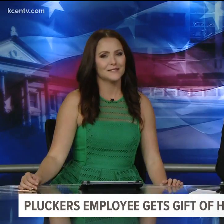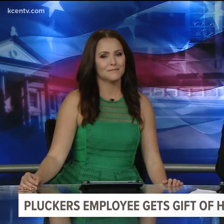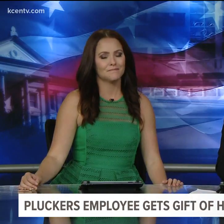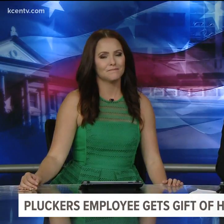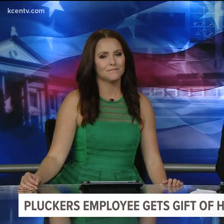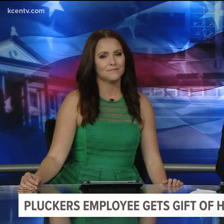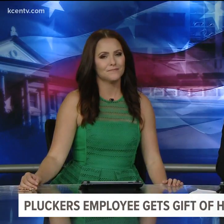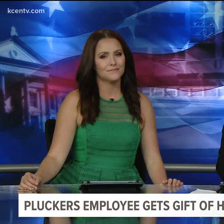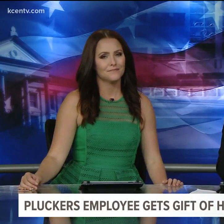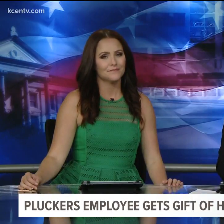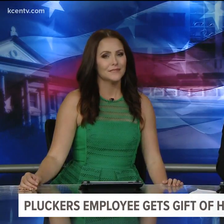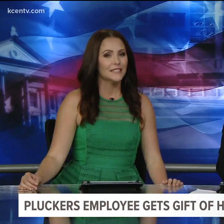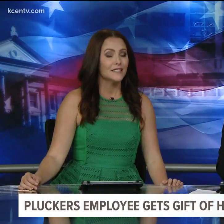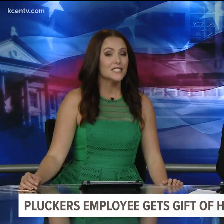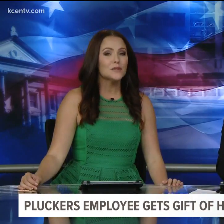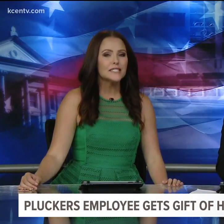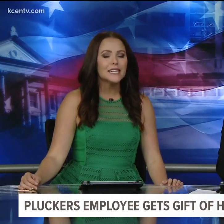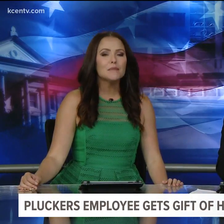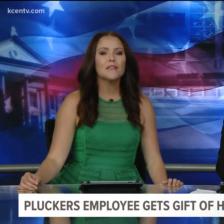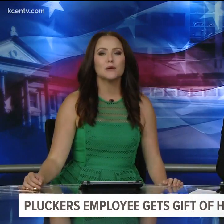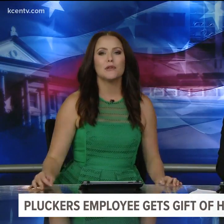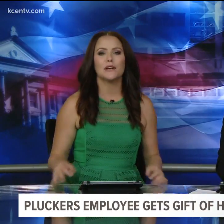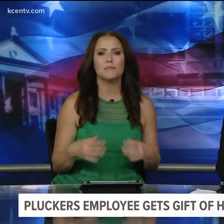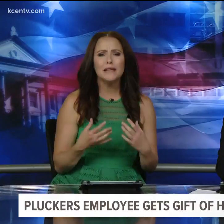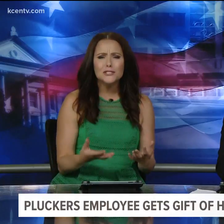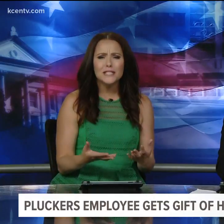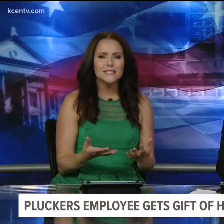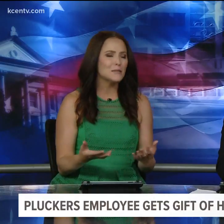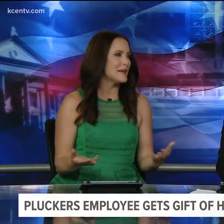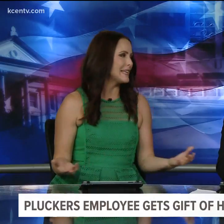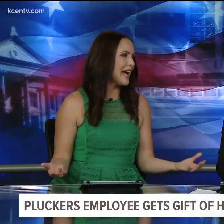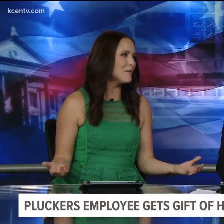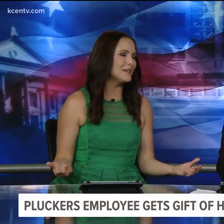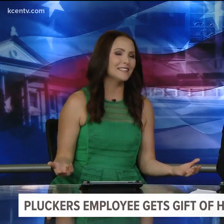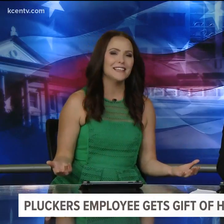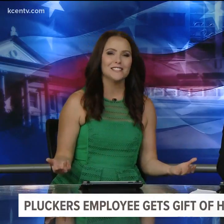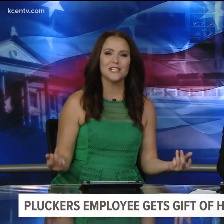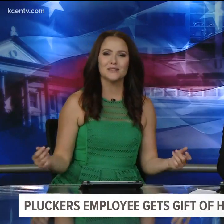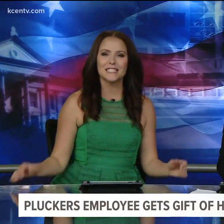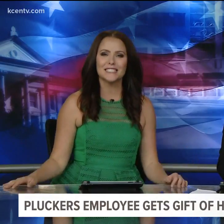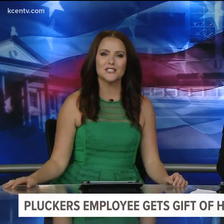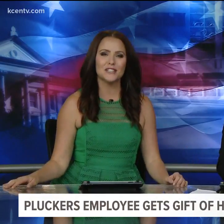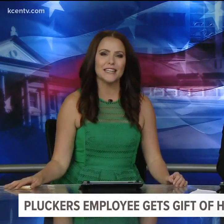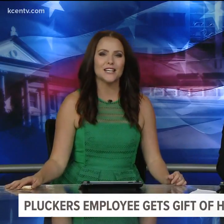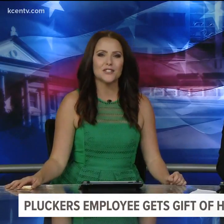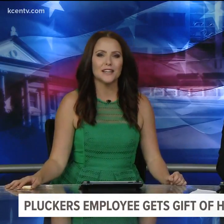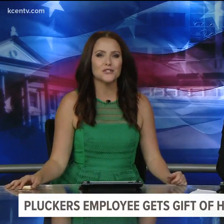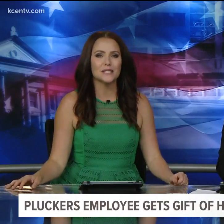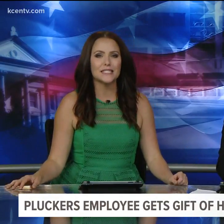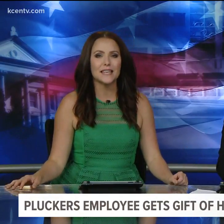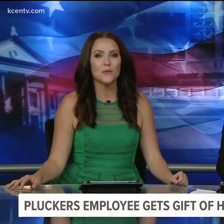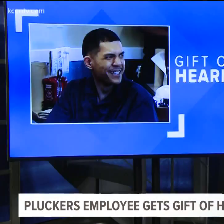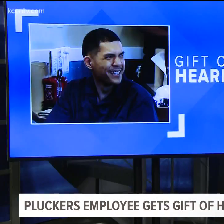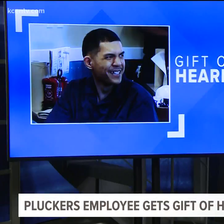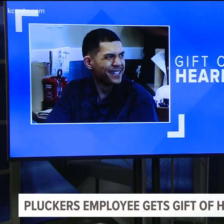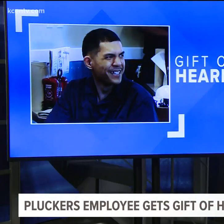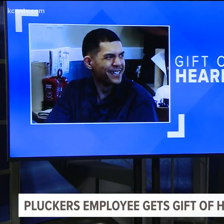and cannot afford hearing aids. So his team and the community pitched in to make it happen. Channel 6's Jillian Angeline joins us now with more on the big